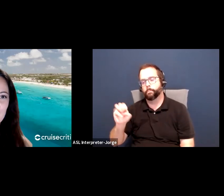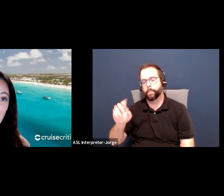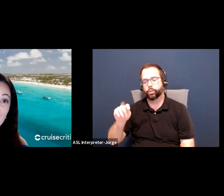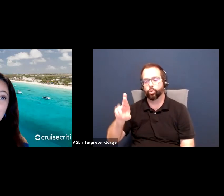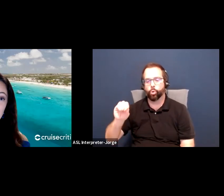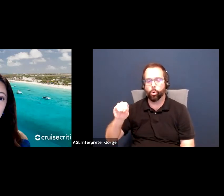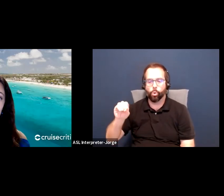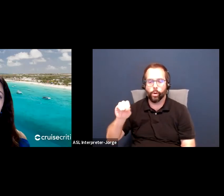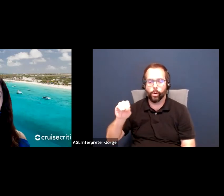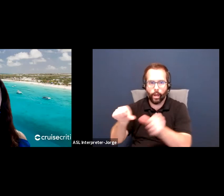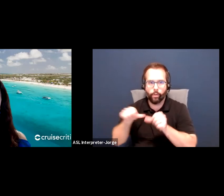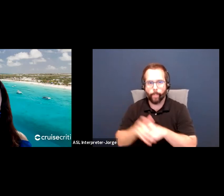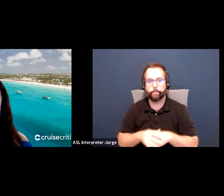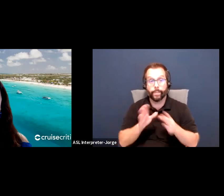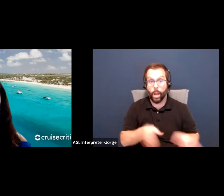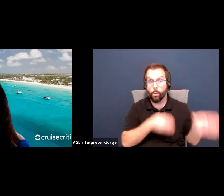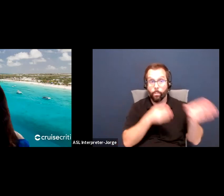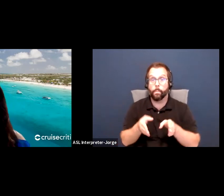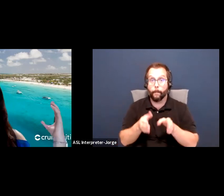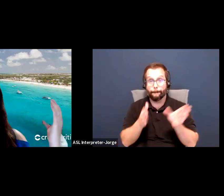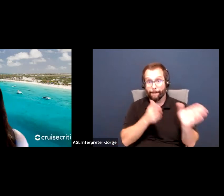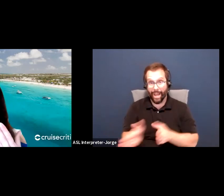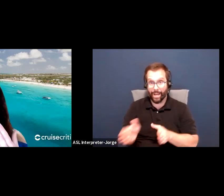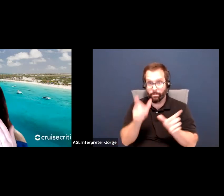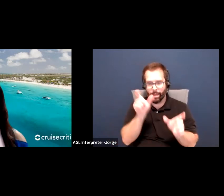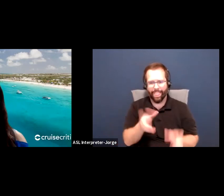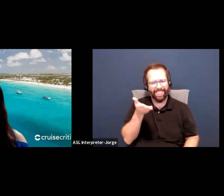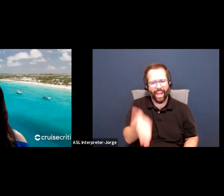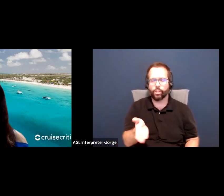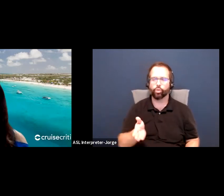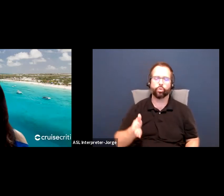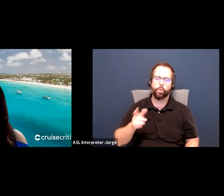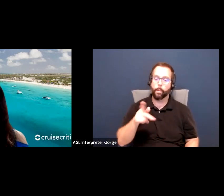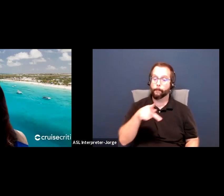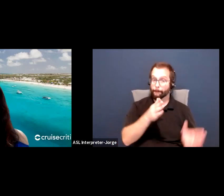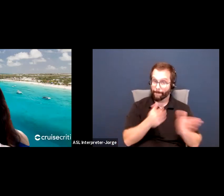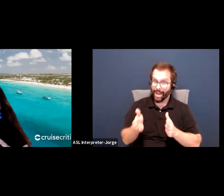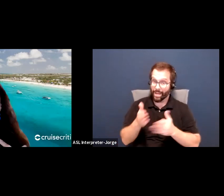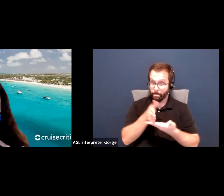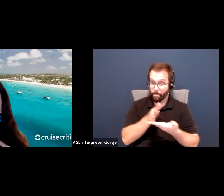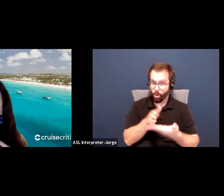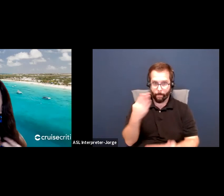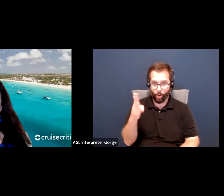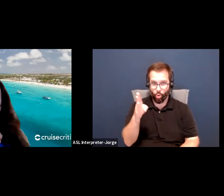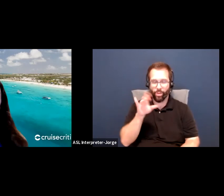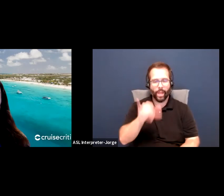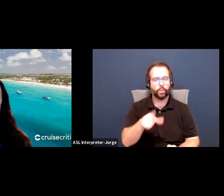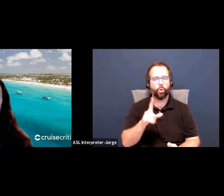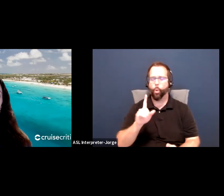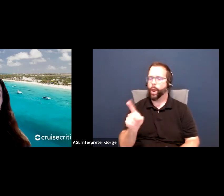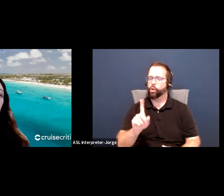And I think personally, it is where the rubber meets the road. This is where, this is the most important one to me personally.